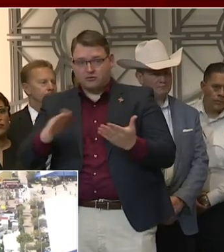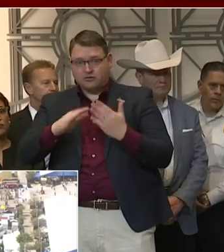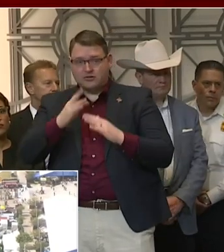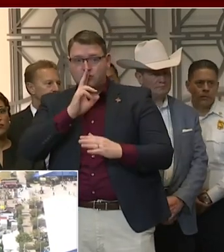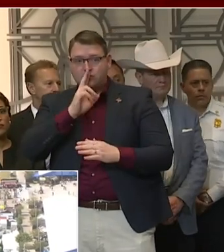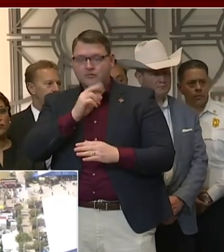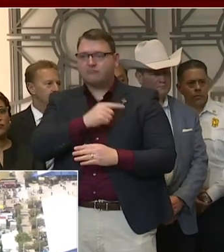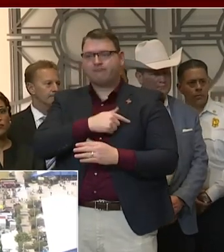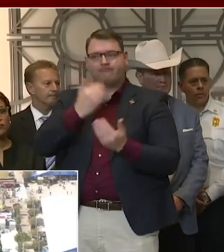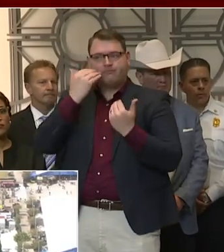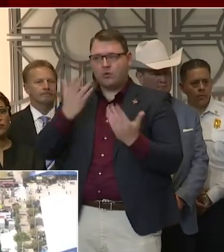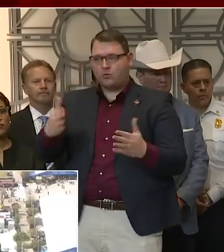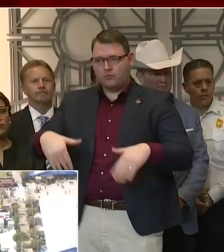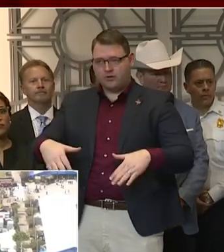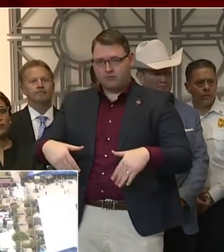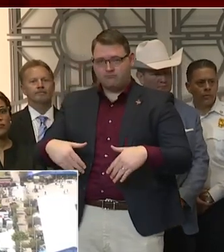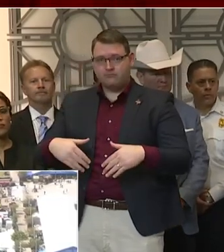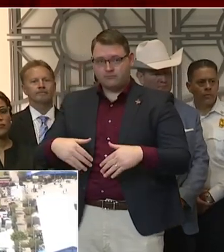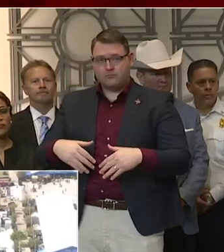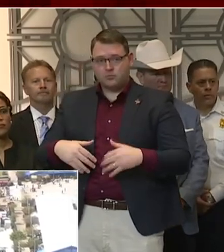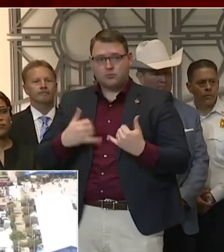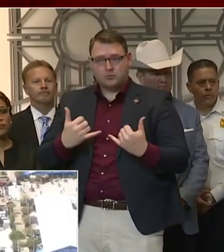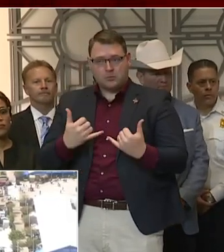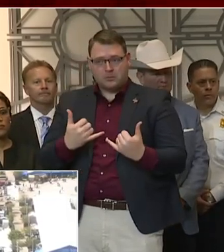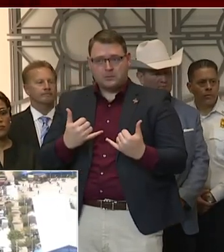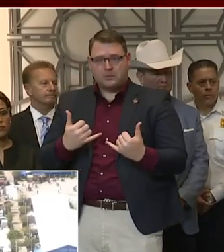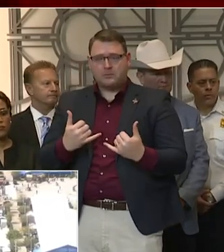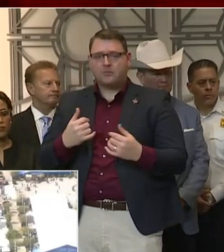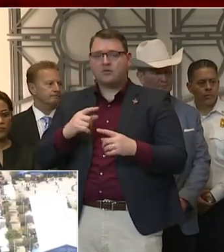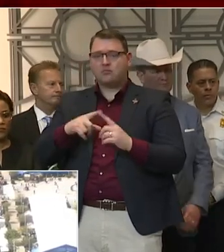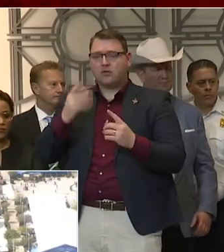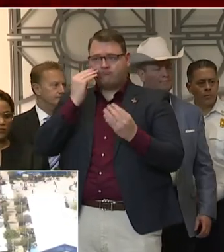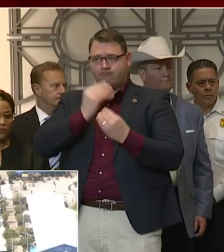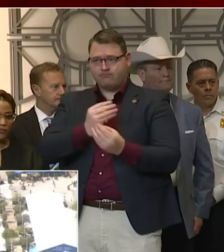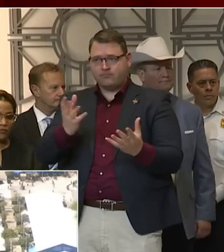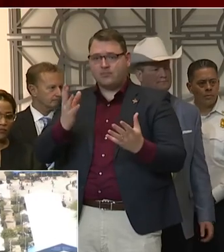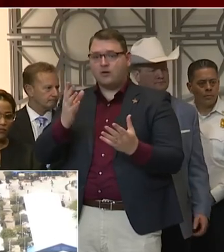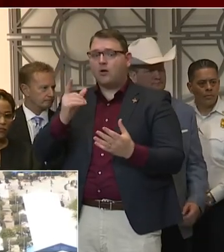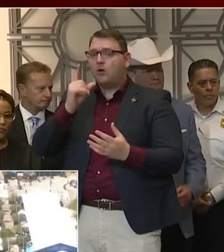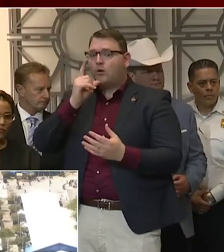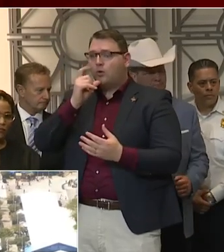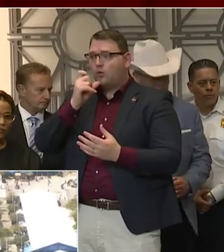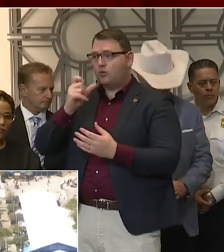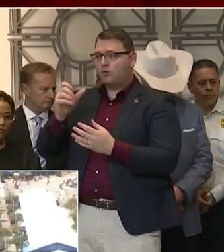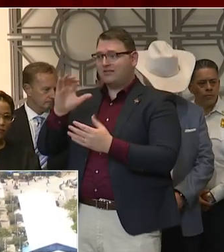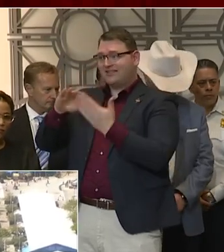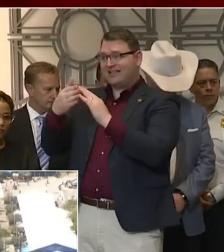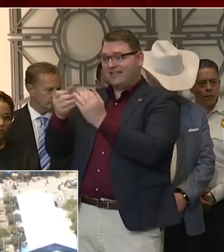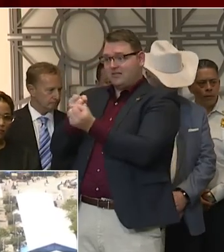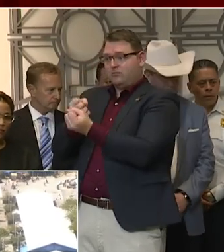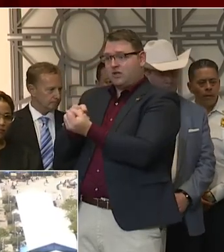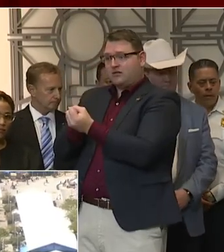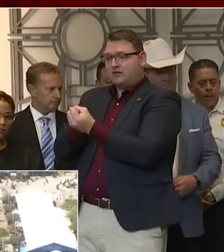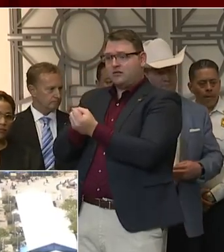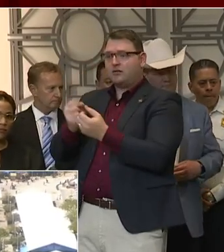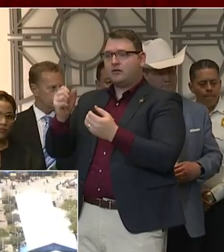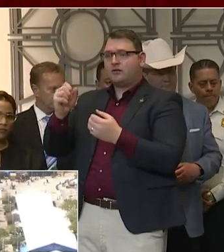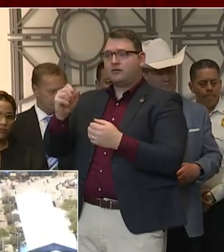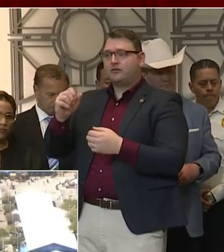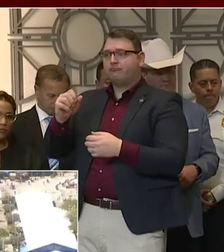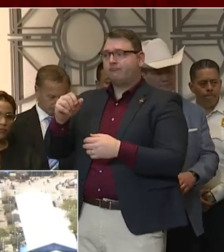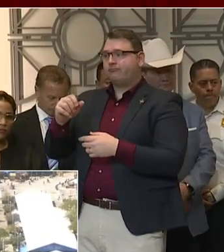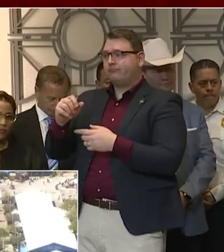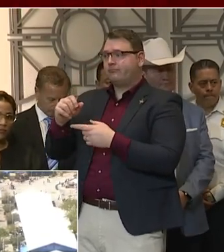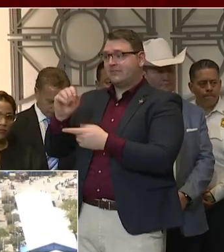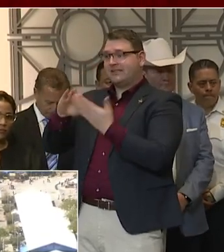I can't speak to that at this time. What I will indicate to you with respect to city-sponsored and co-sponsored and permitting and events